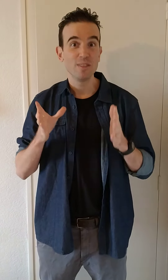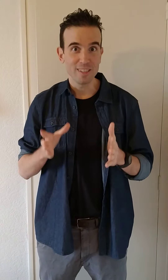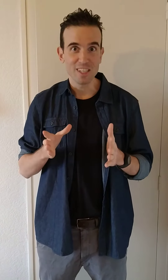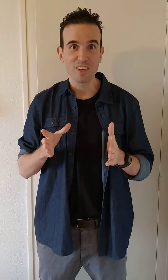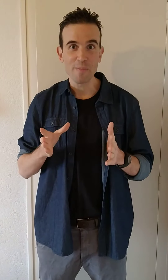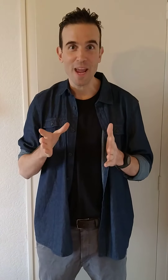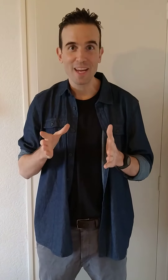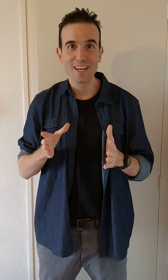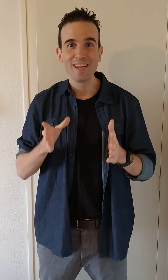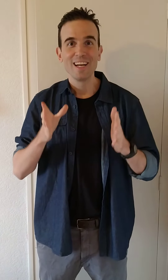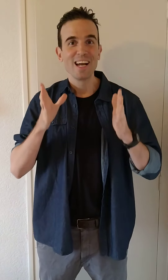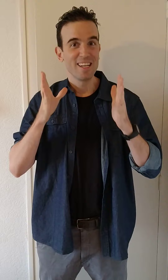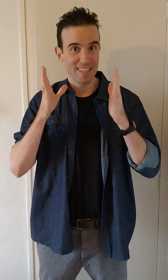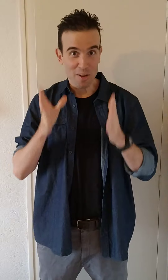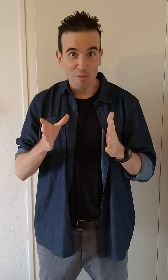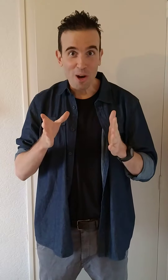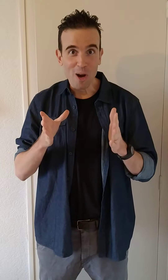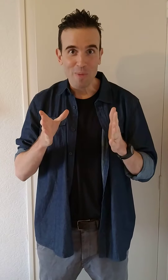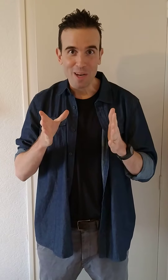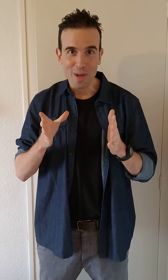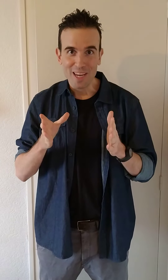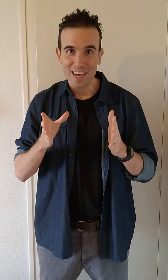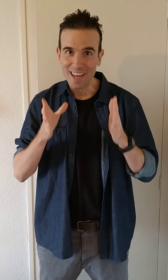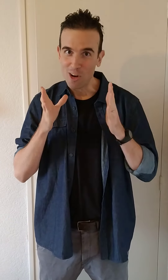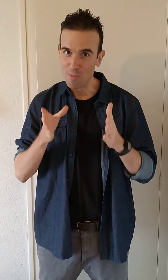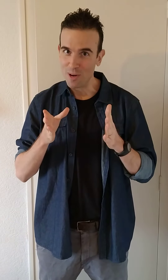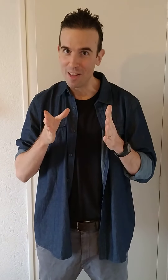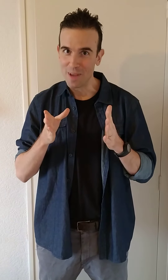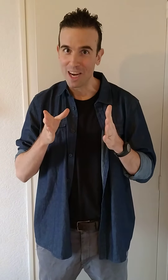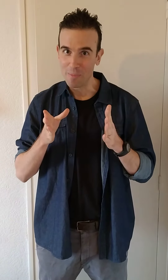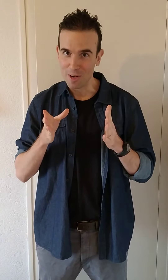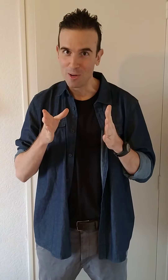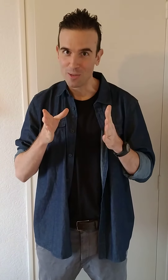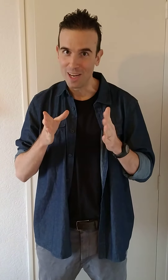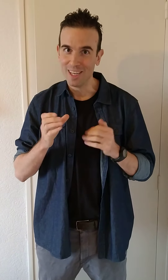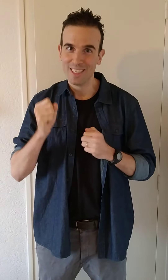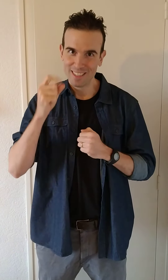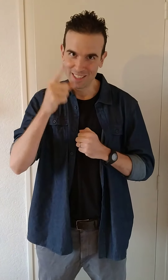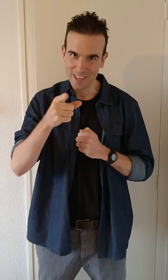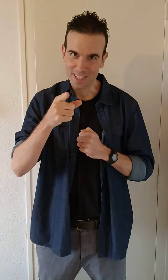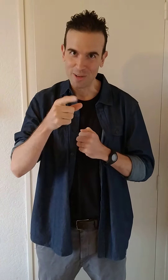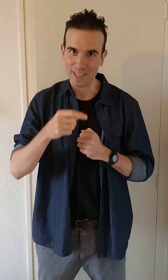a decision I make. Thank you for accompanying me and I hope you will let me accompany you as well. See you next week.